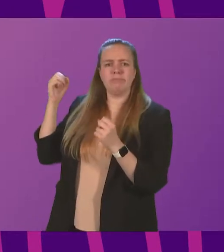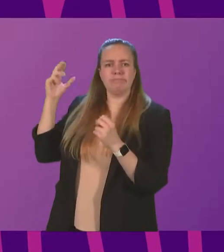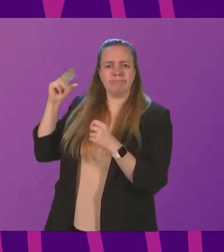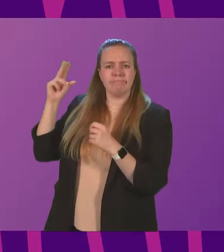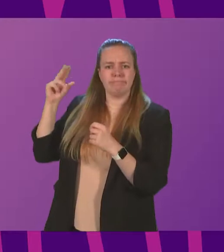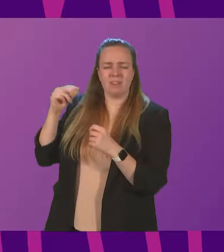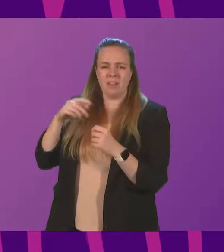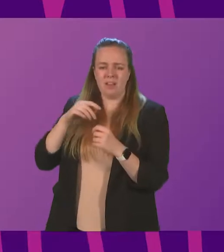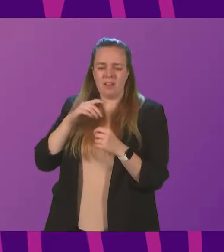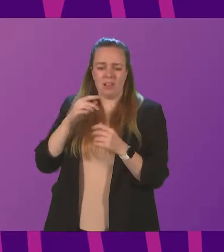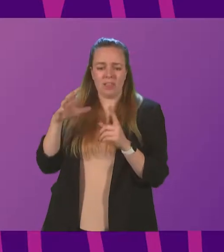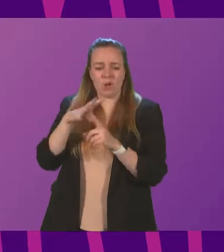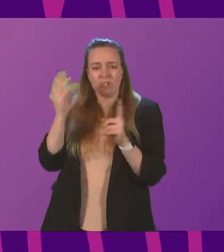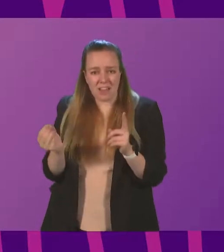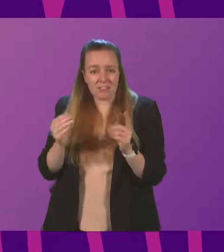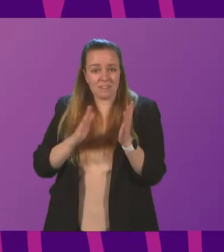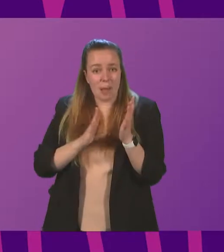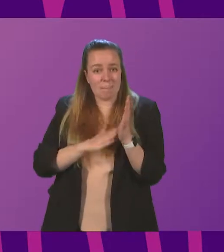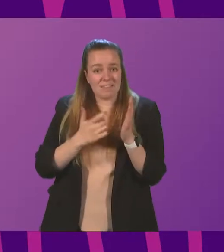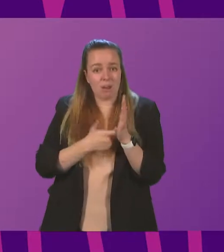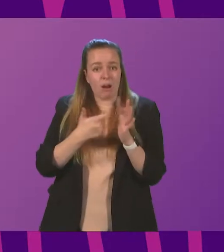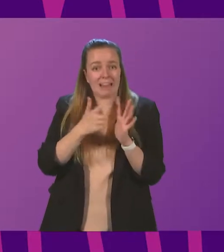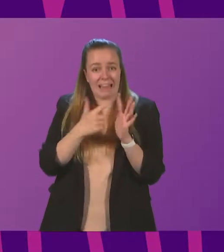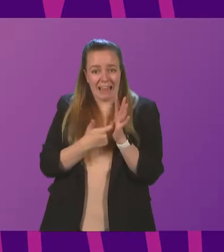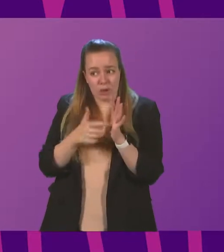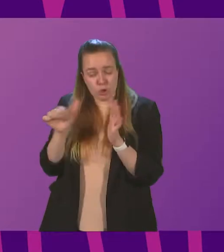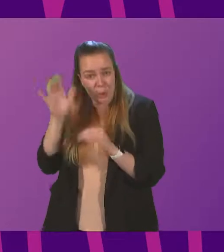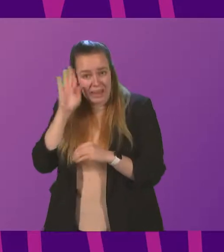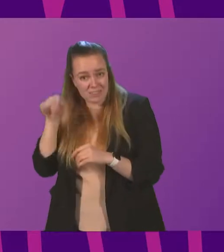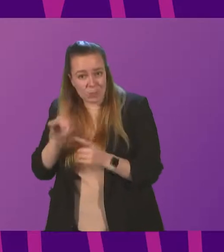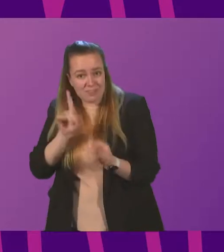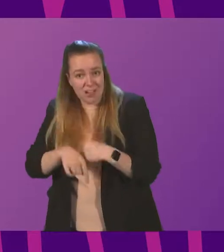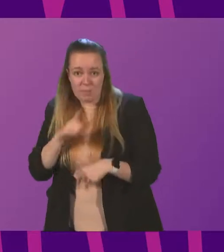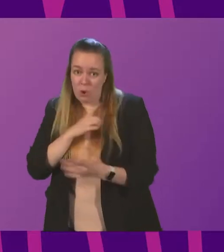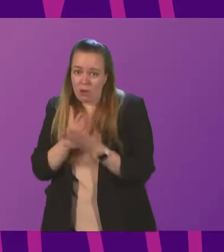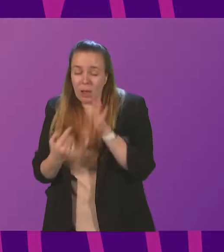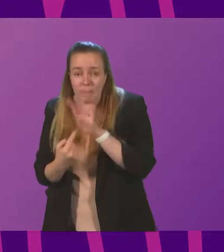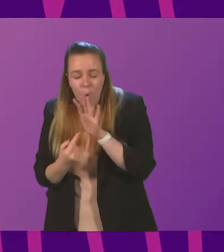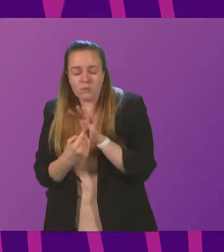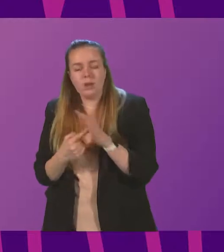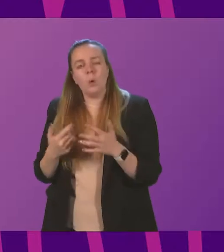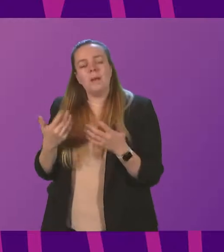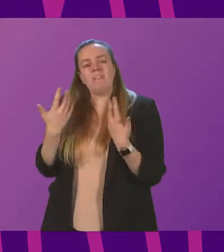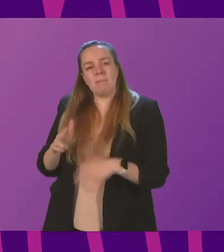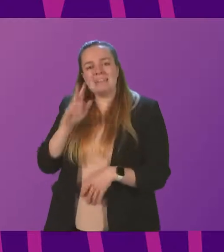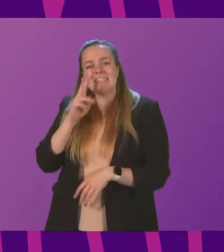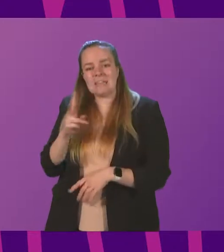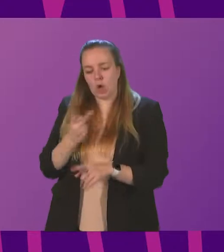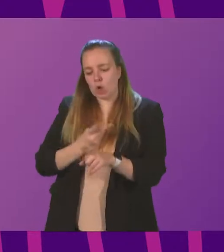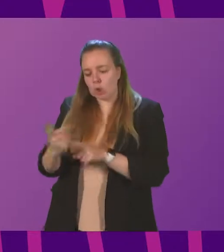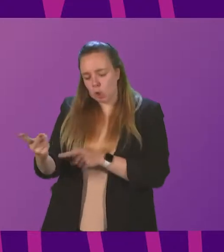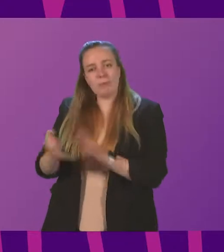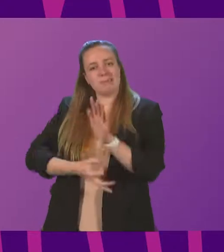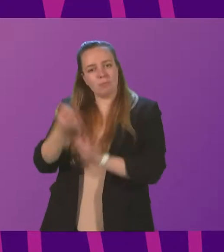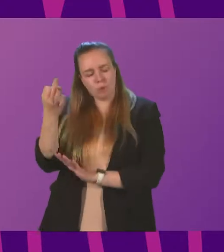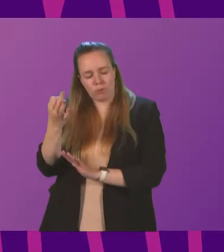do well for the Conservatives and Mr Kerr to listen to this answer, because it is incredibly important that we have seen, of course, two weeks of improvement.